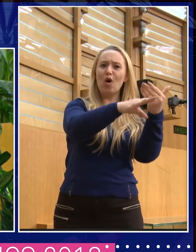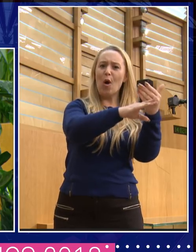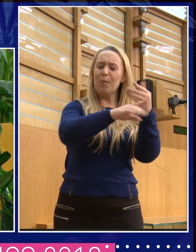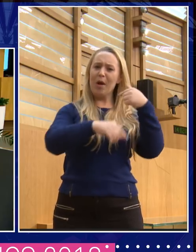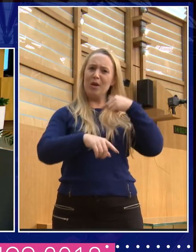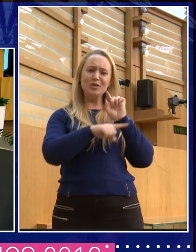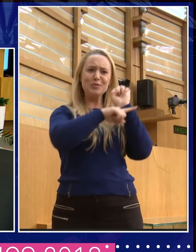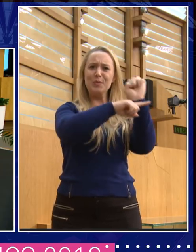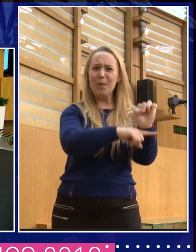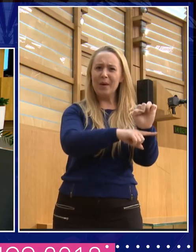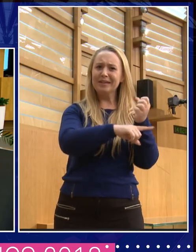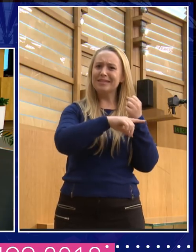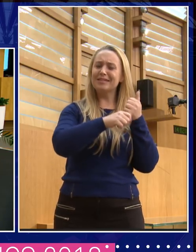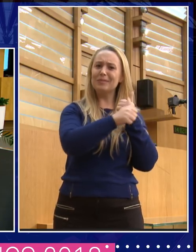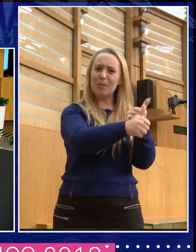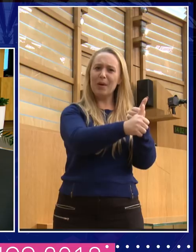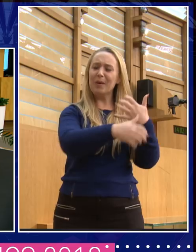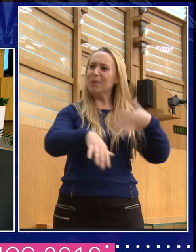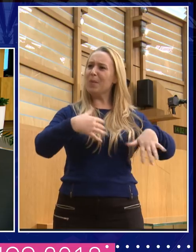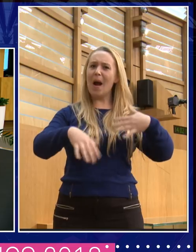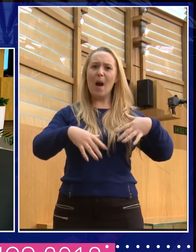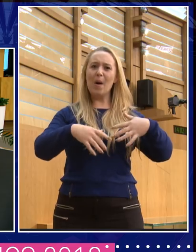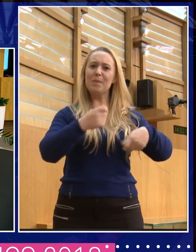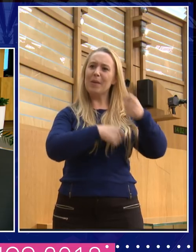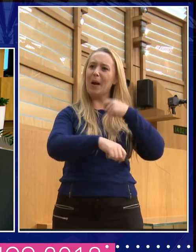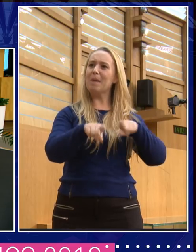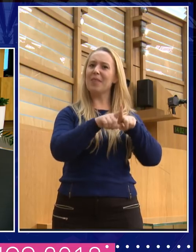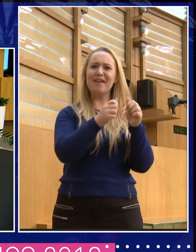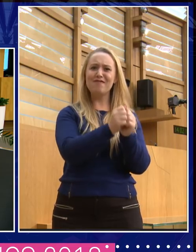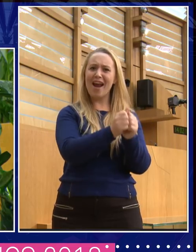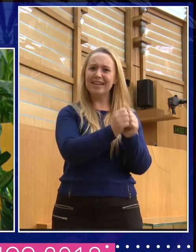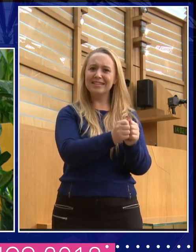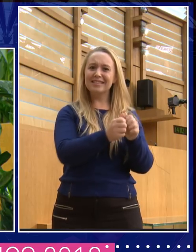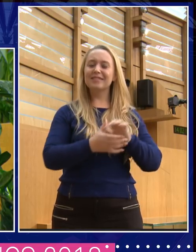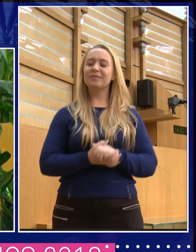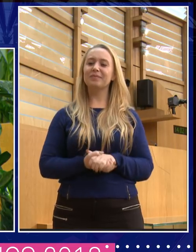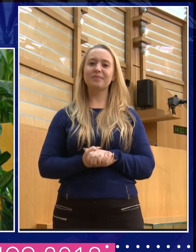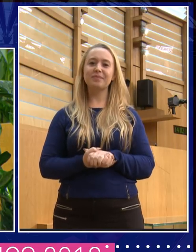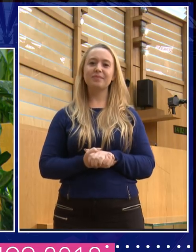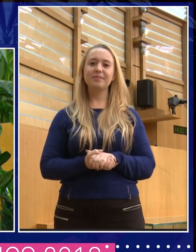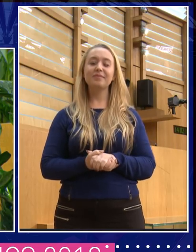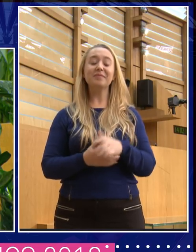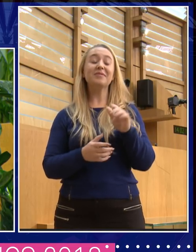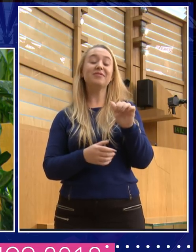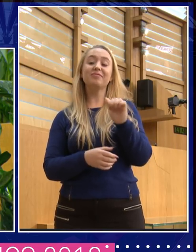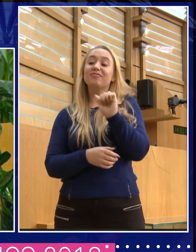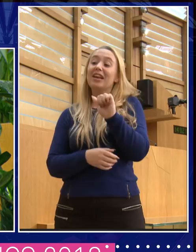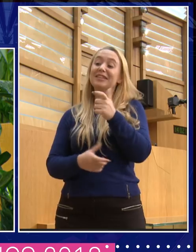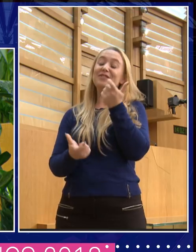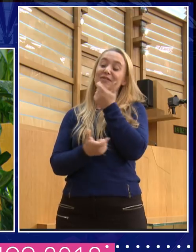I mean, it's astounding. It was very funny. Um, I mean, I suppose, you know, I've realised two,